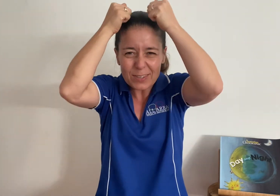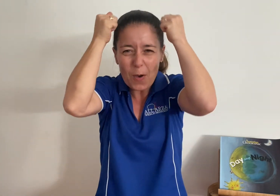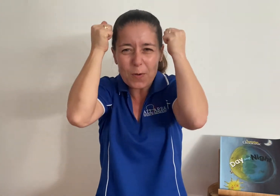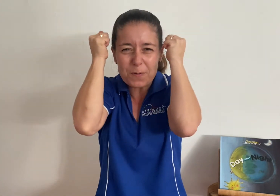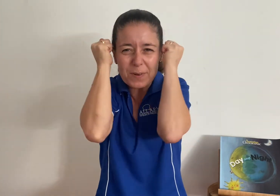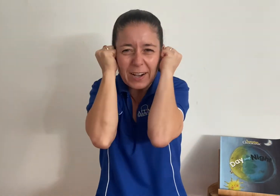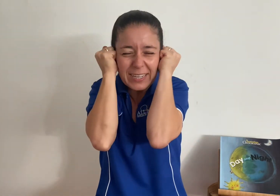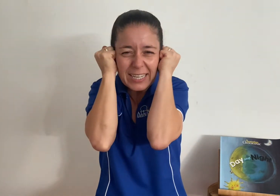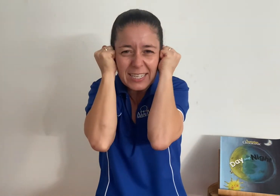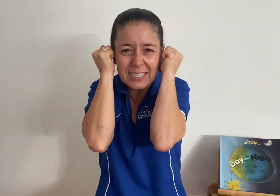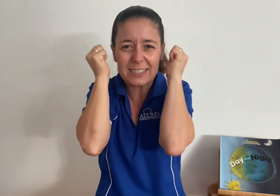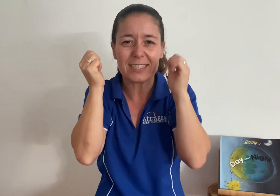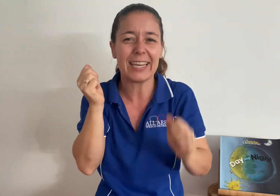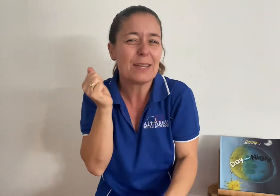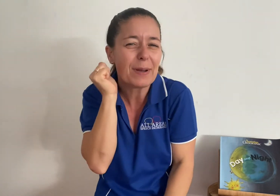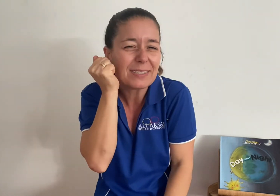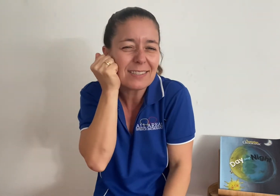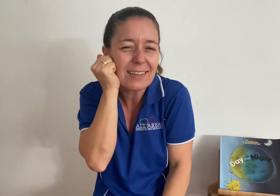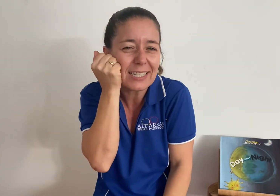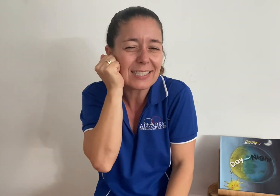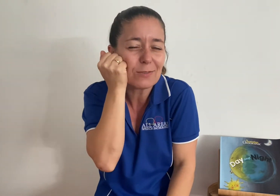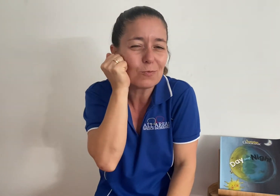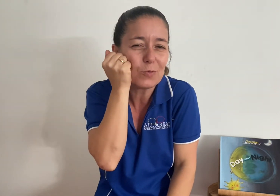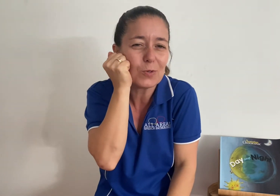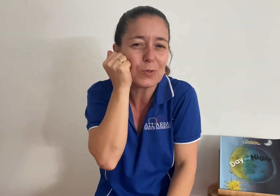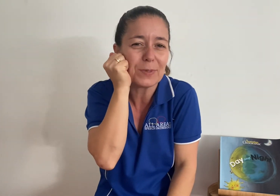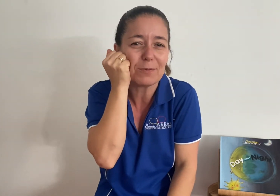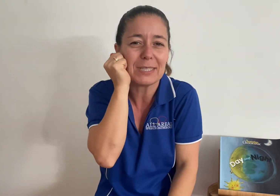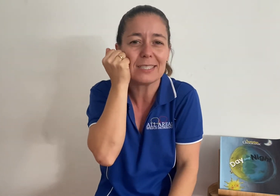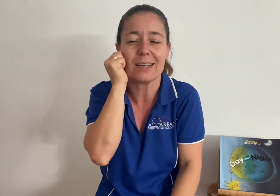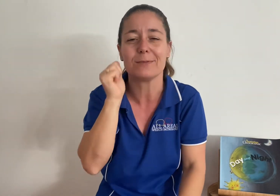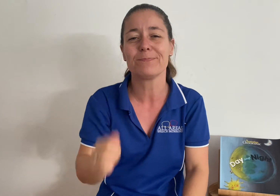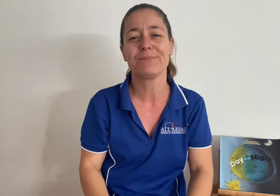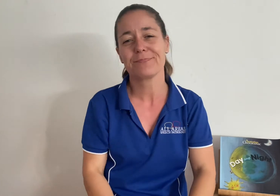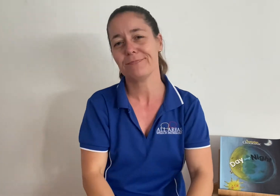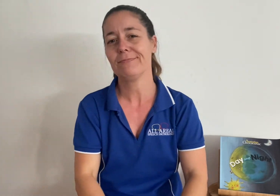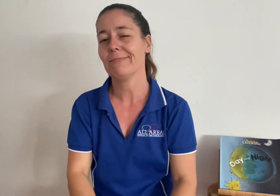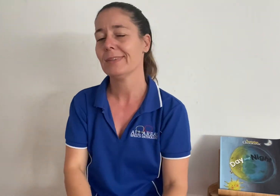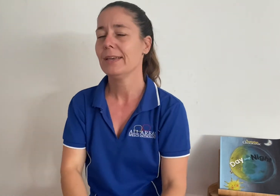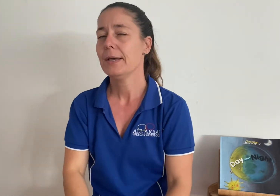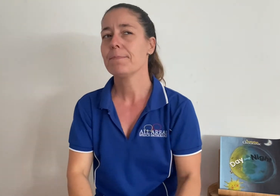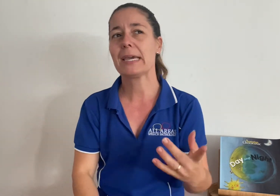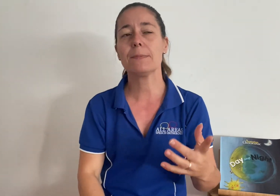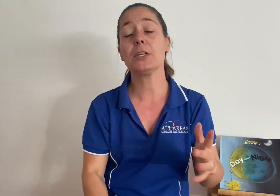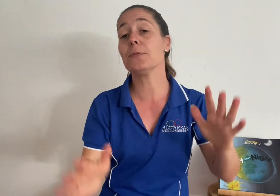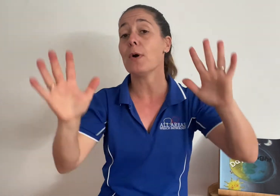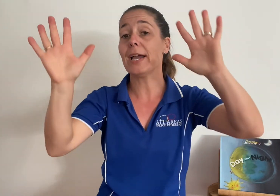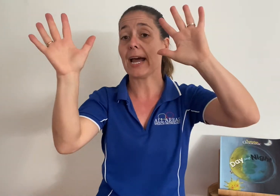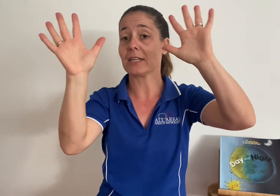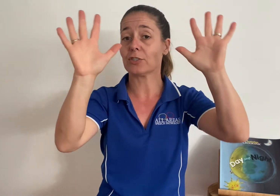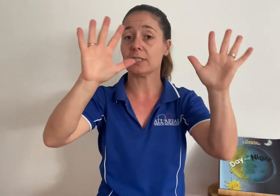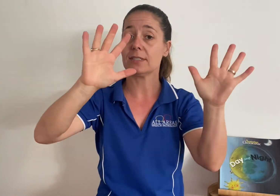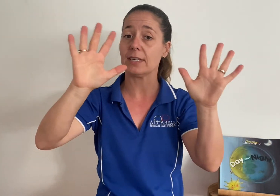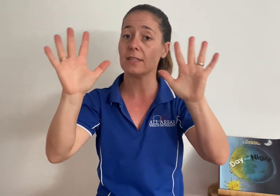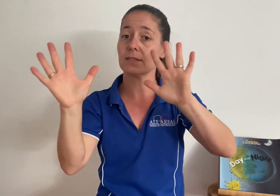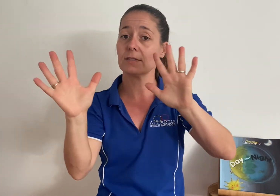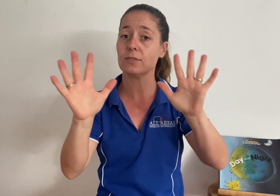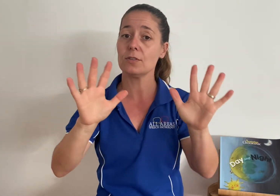over our ears to keep us nice and warm in winter. Maybe you might actually see the snow